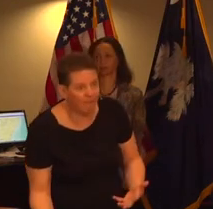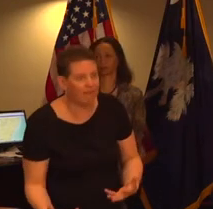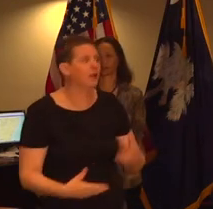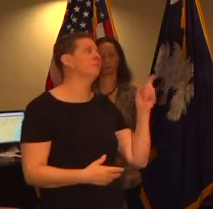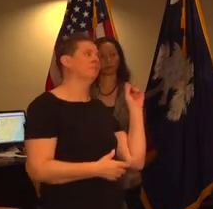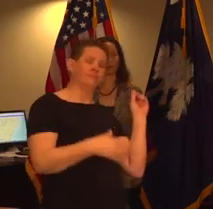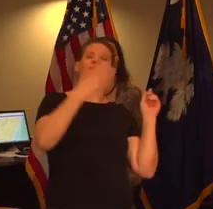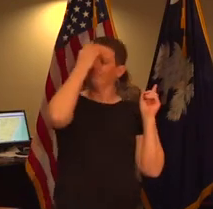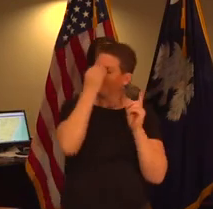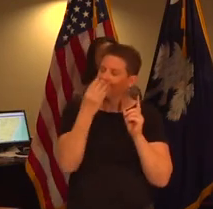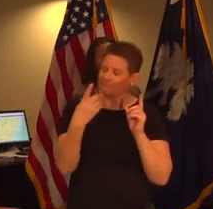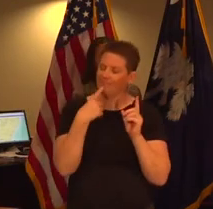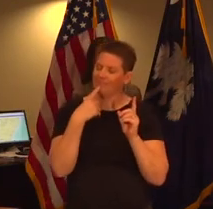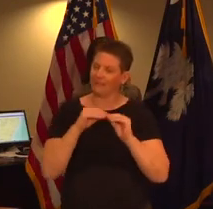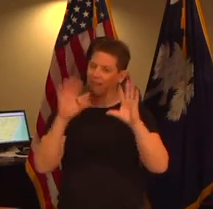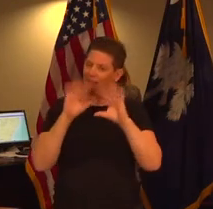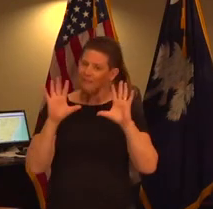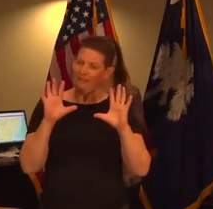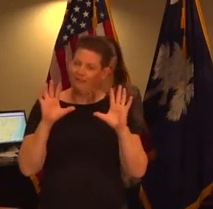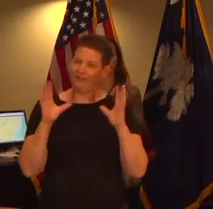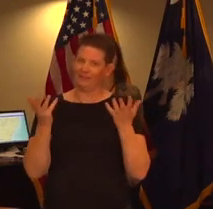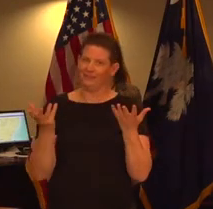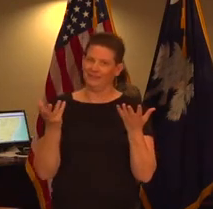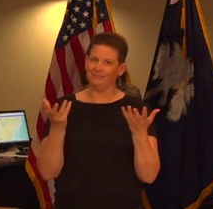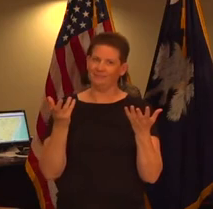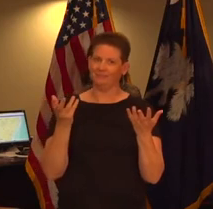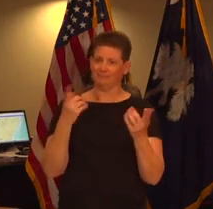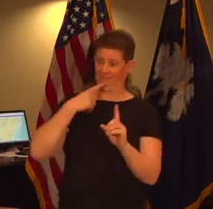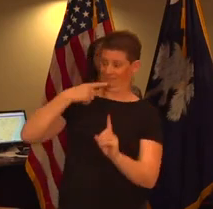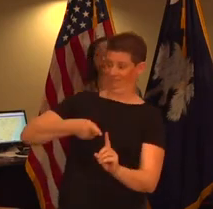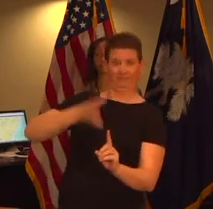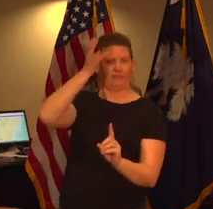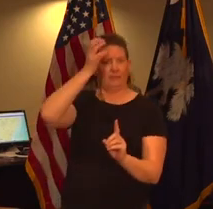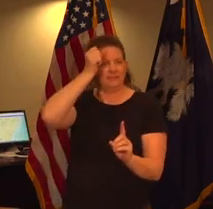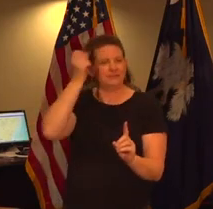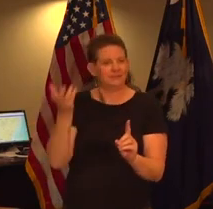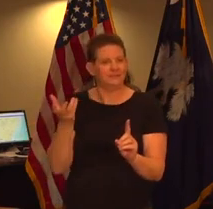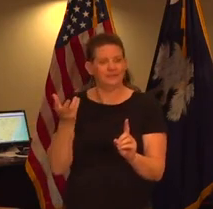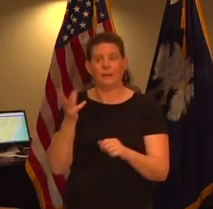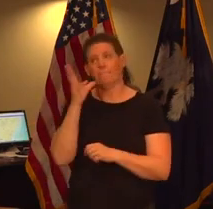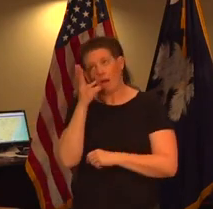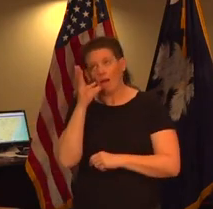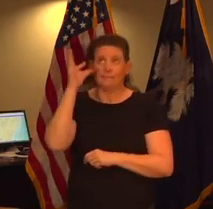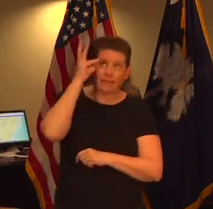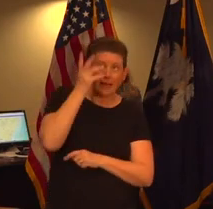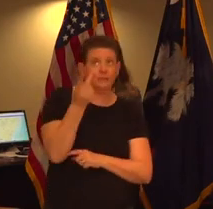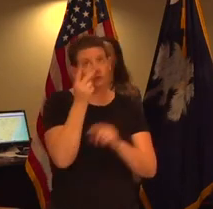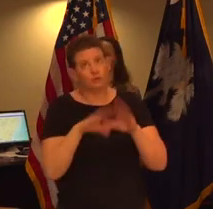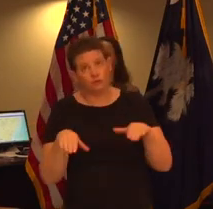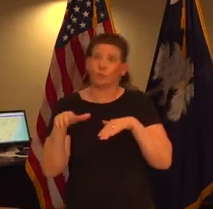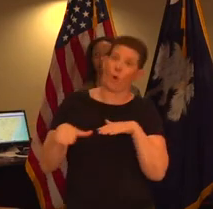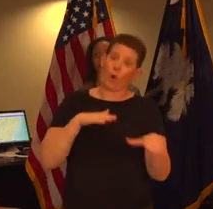that's why i say that you we have to use a little bit of common sense and a a mama and daddy and two children